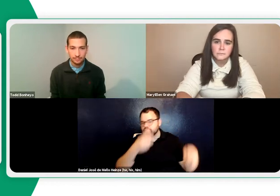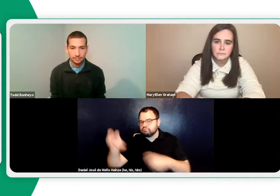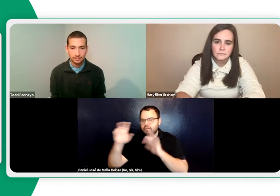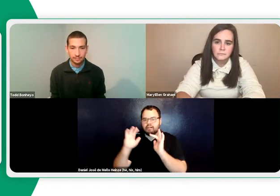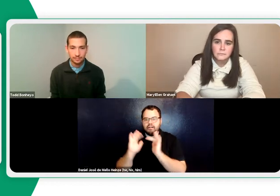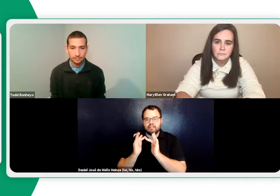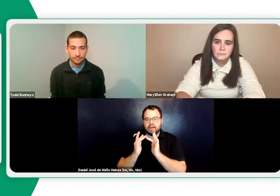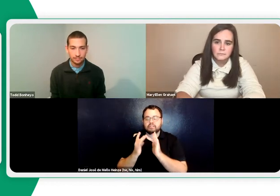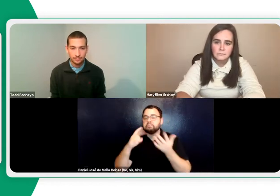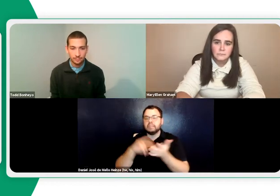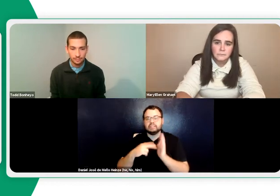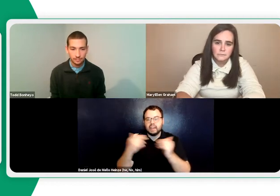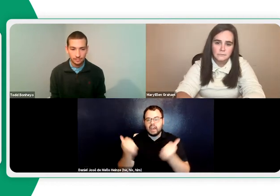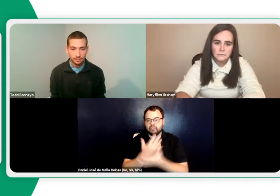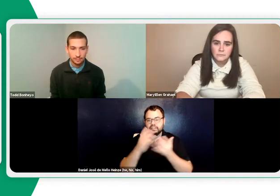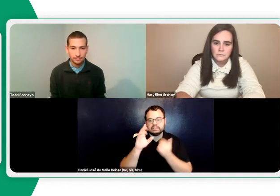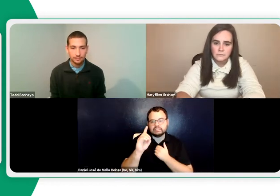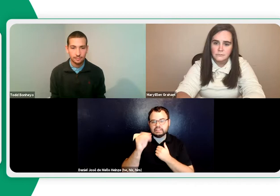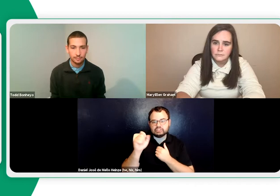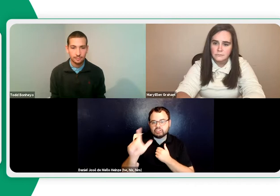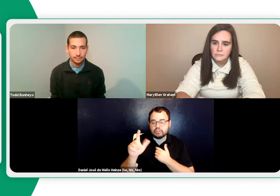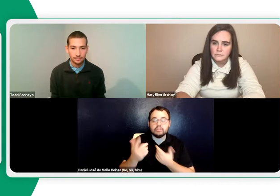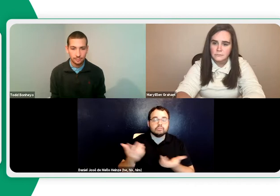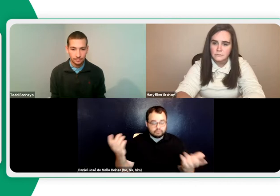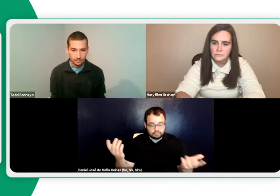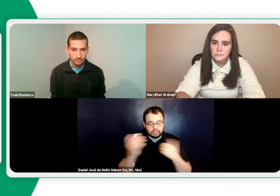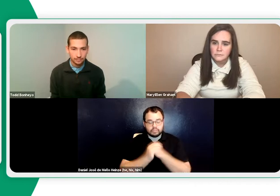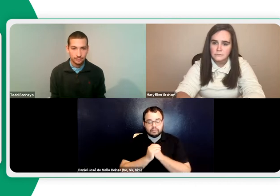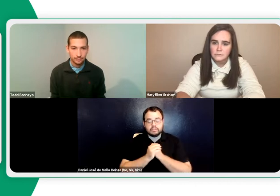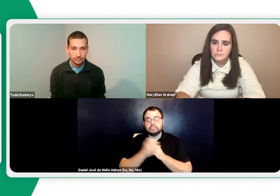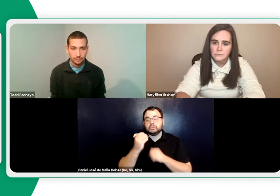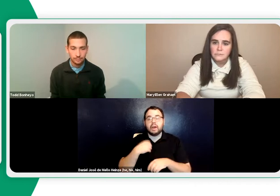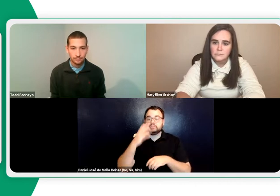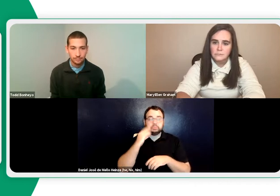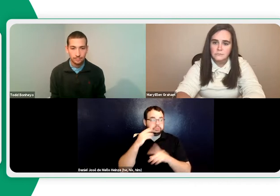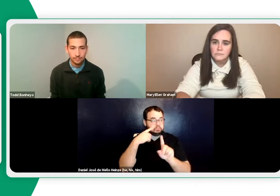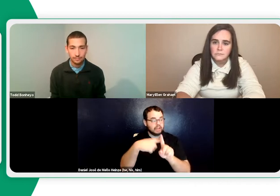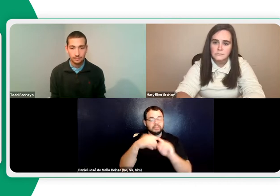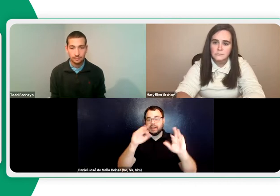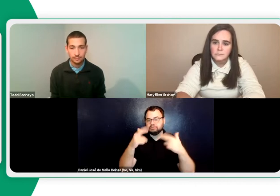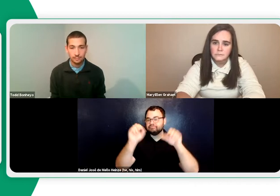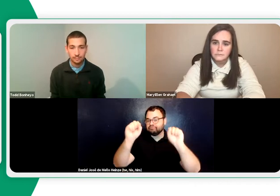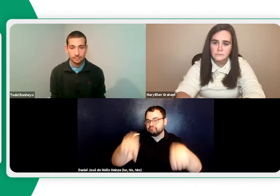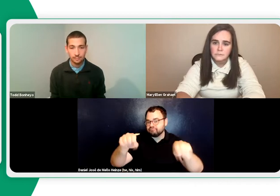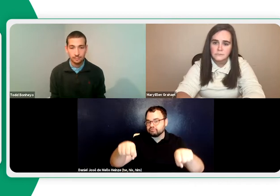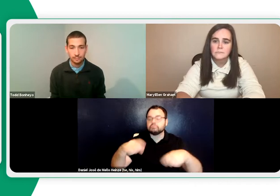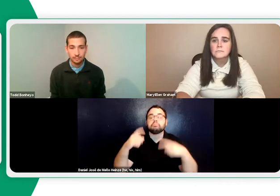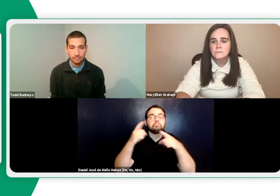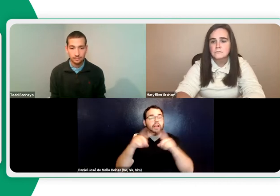hands-on activities in the classroom. So shifting online meant everything had to go digital. So yes,